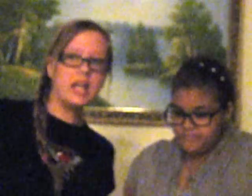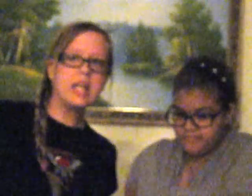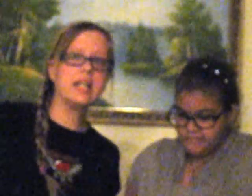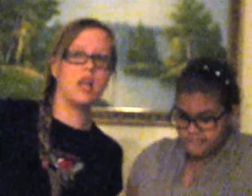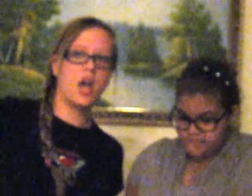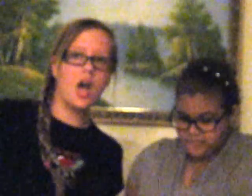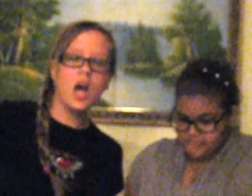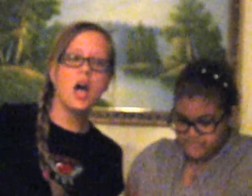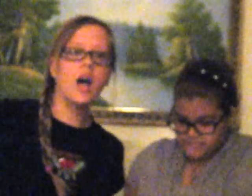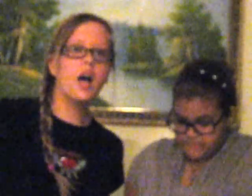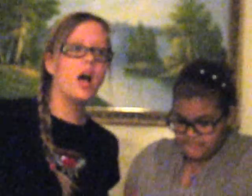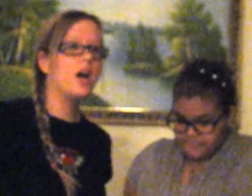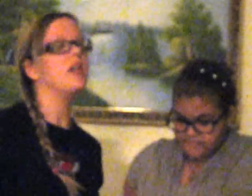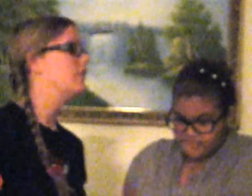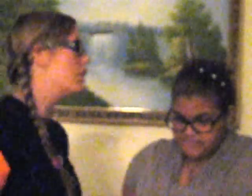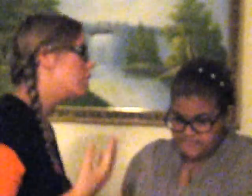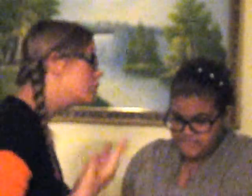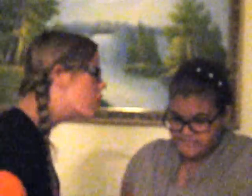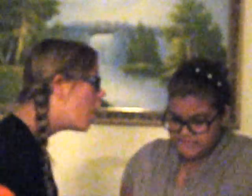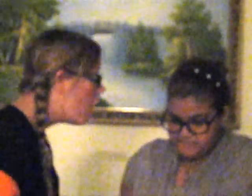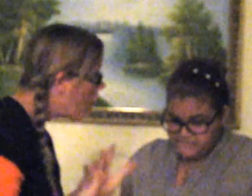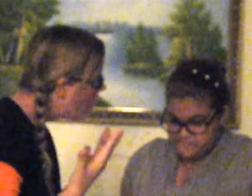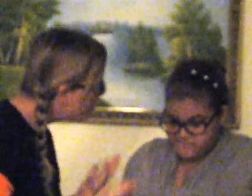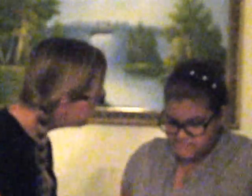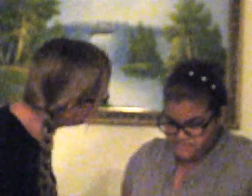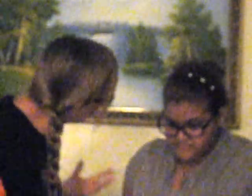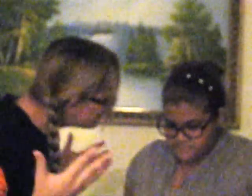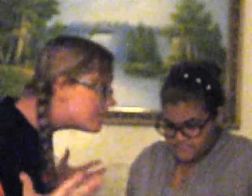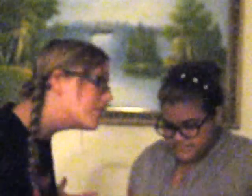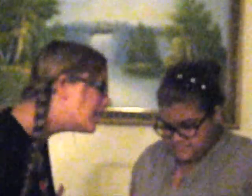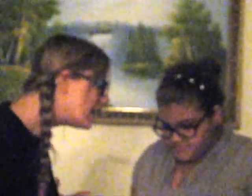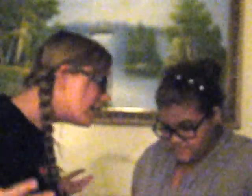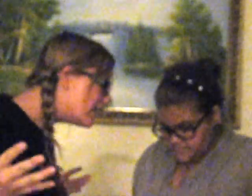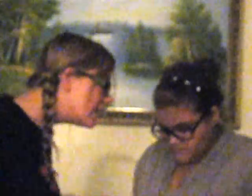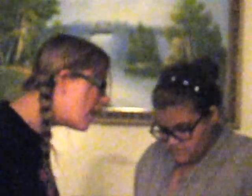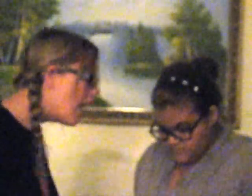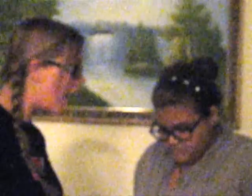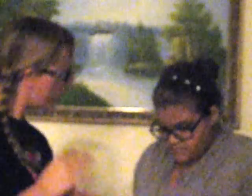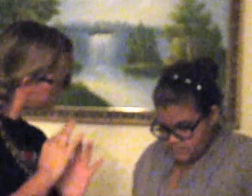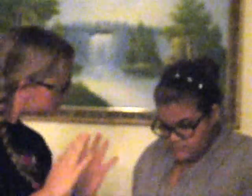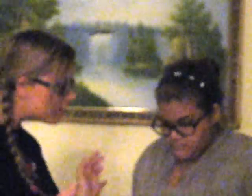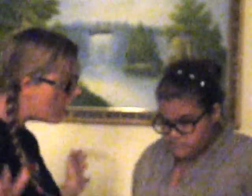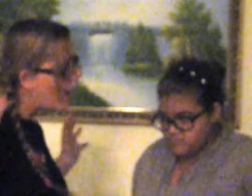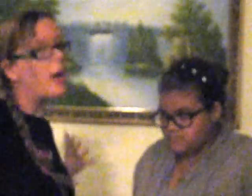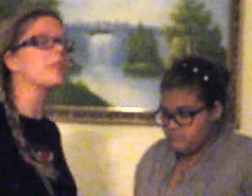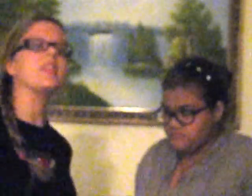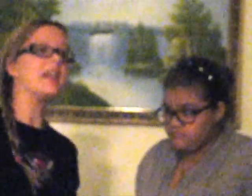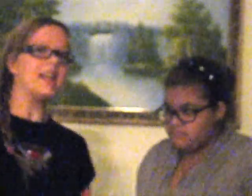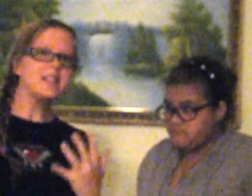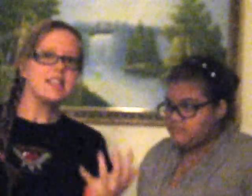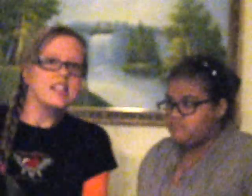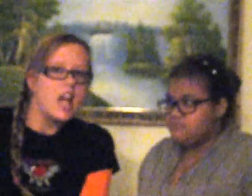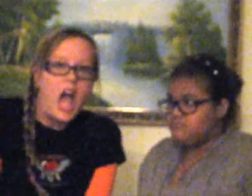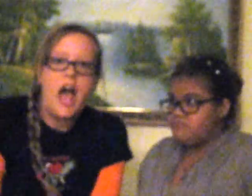of Don't it feel like something's not